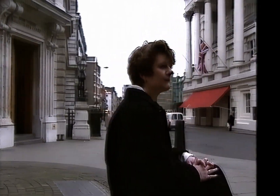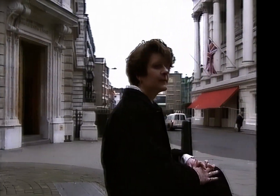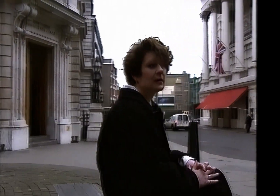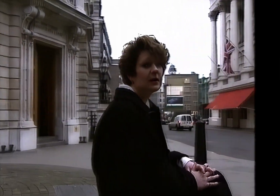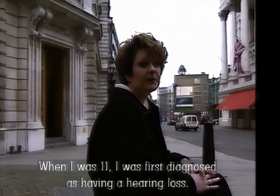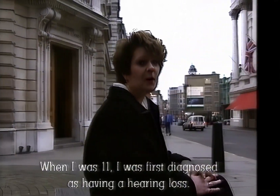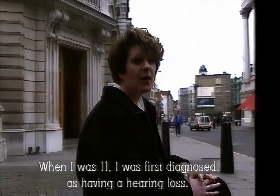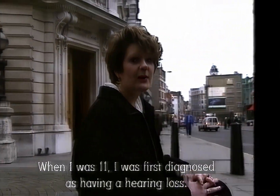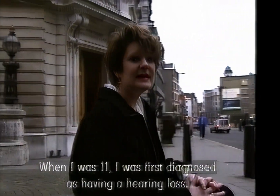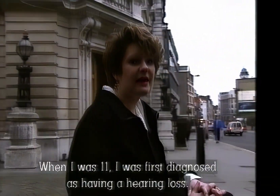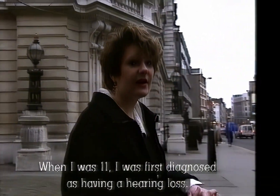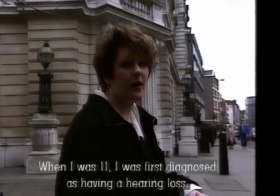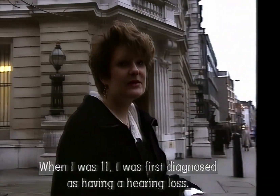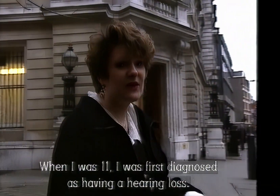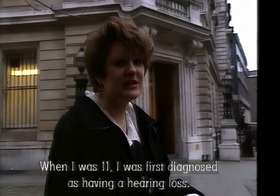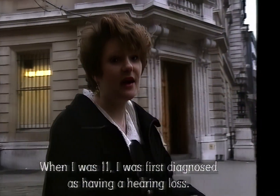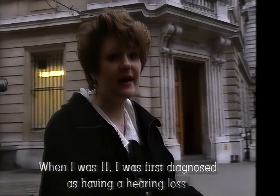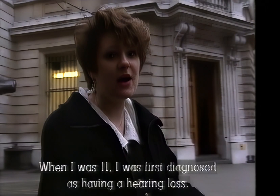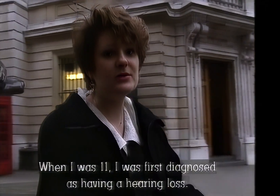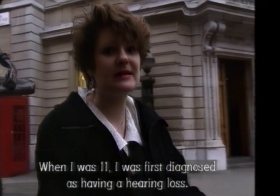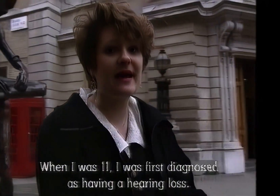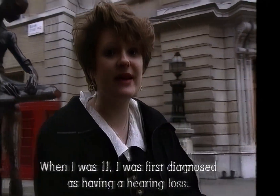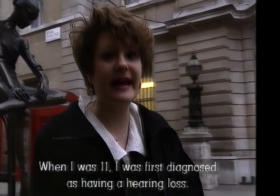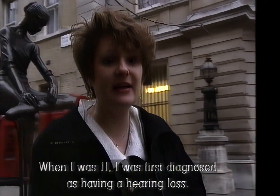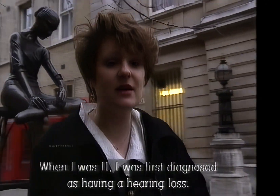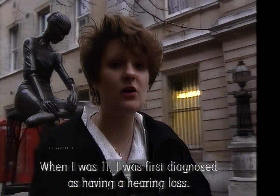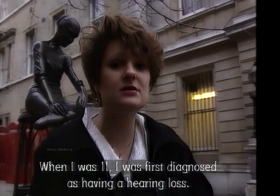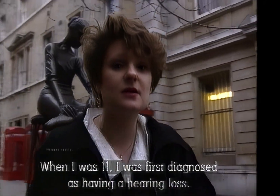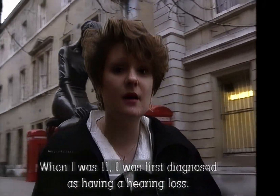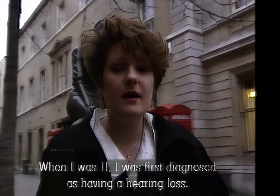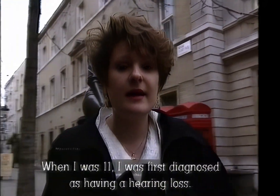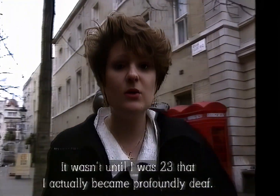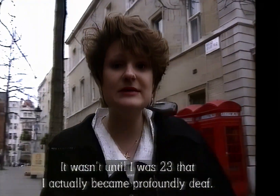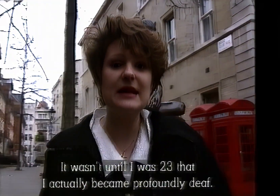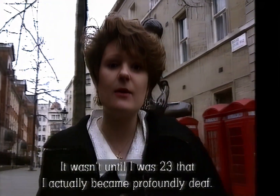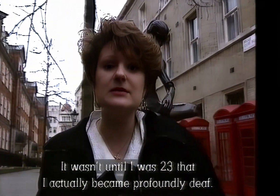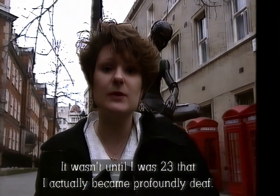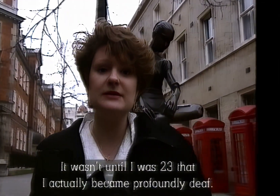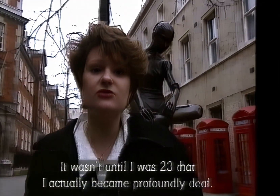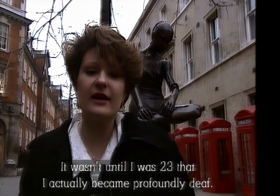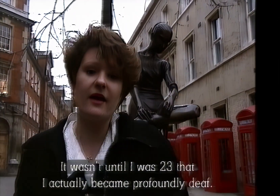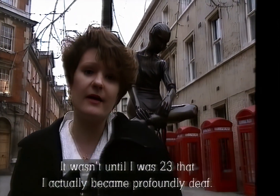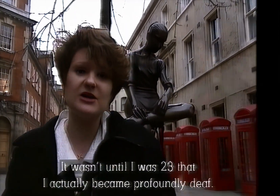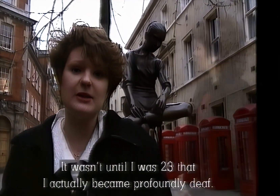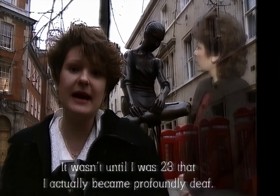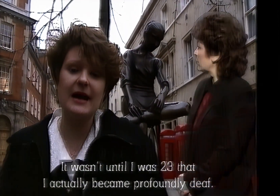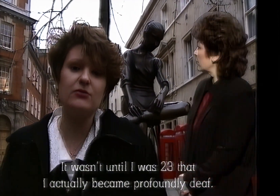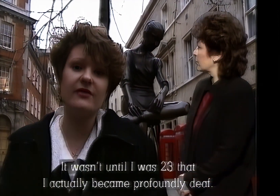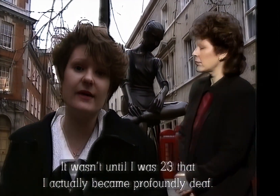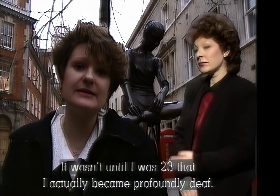When I was 11, I was first diagnosed with having a hearing loss. It wasn't until I was 23 that I actually became profoundly